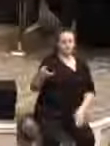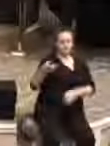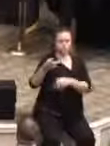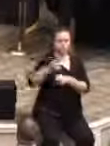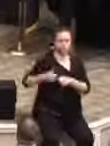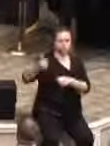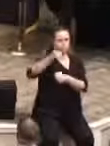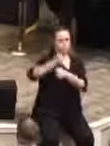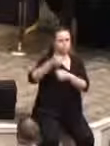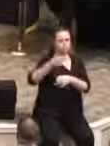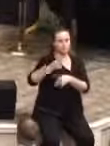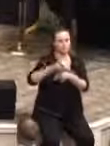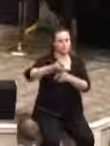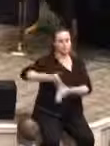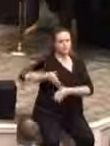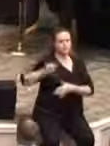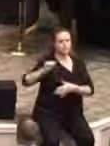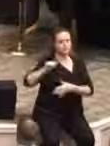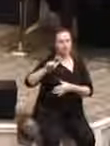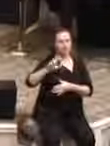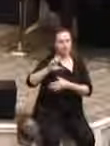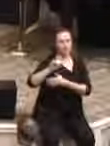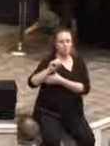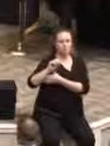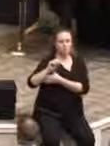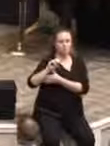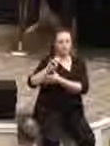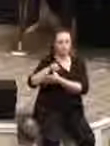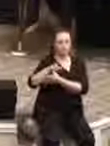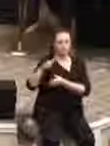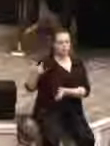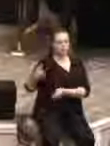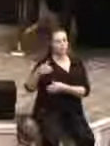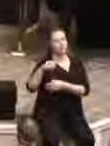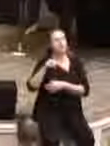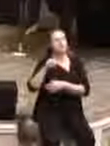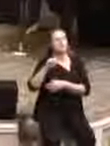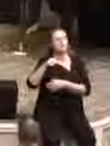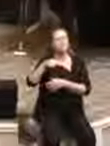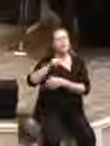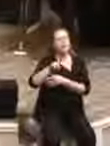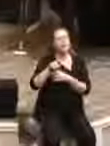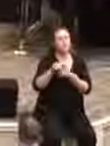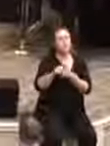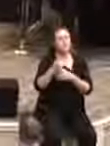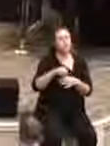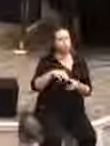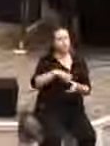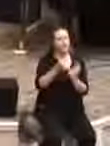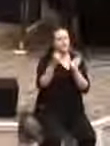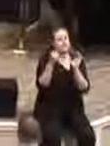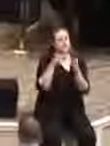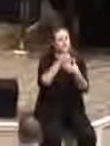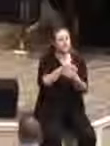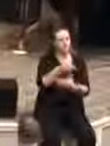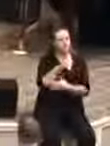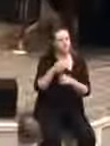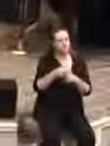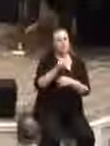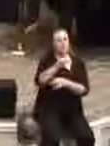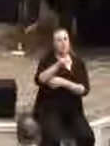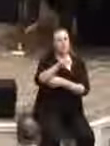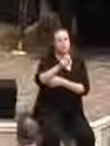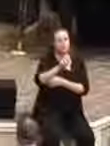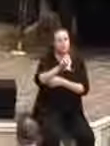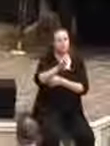Cormier. We also have SORT Squad Leader for Crisis Intervention, Tyler Prew. And we